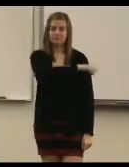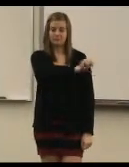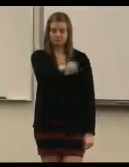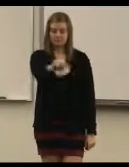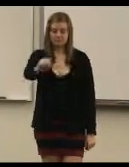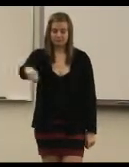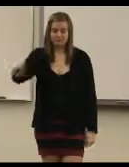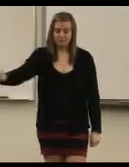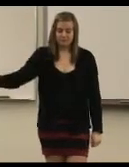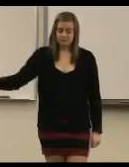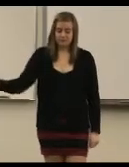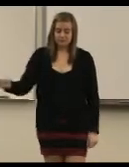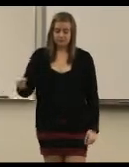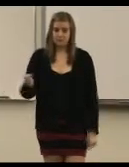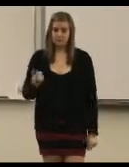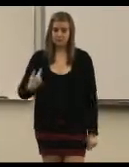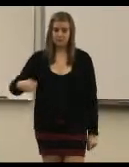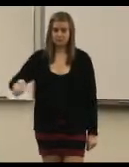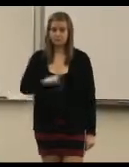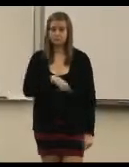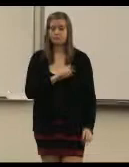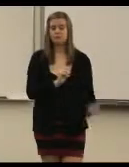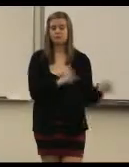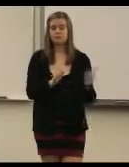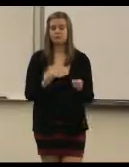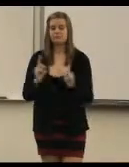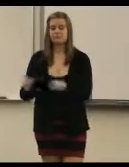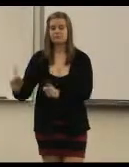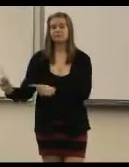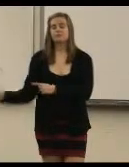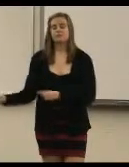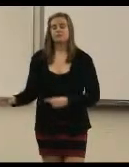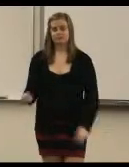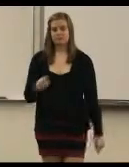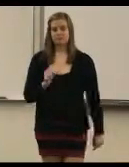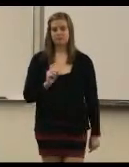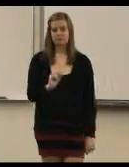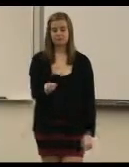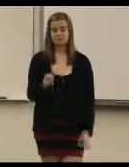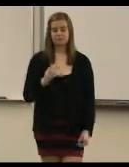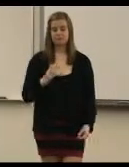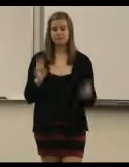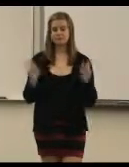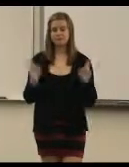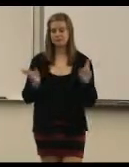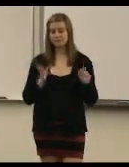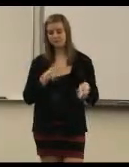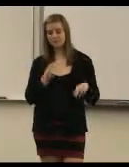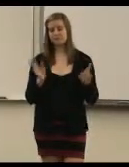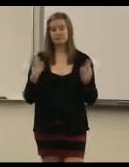yeah, yeah, yeah, yeah, yeah. And we'll go, go, go, go, go. If you're ready, like